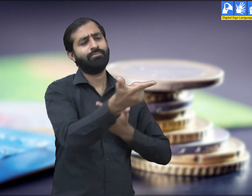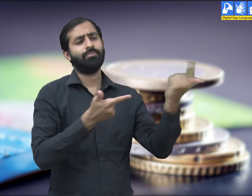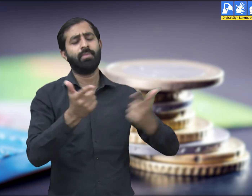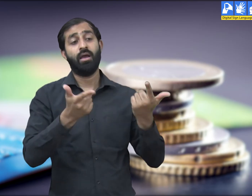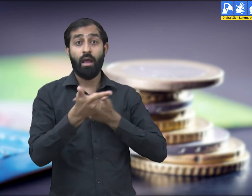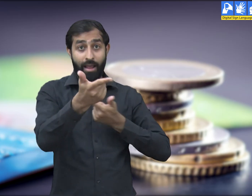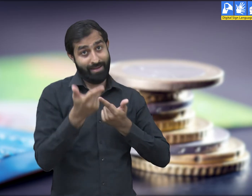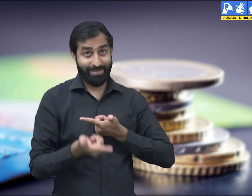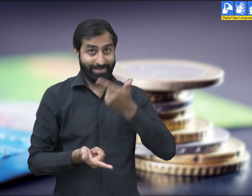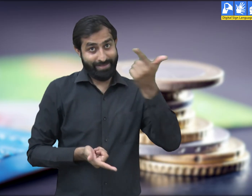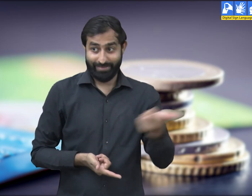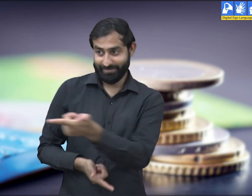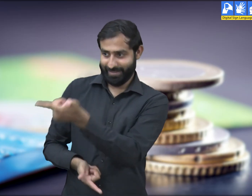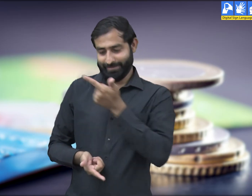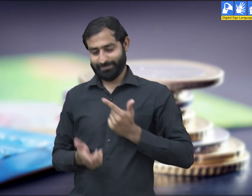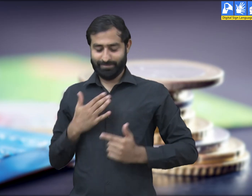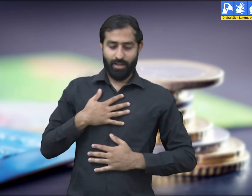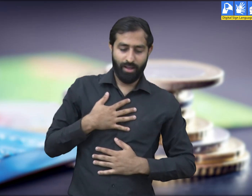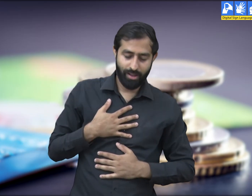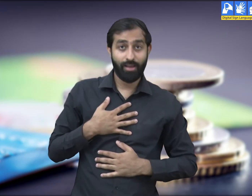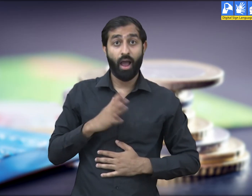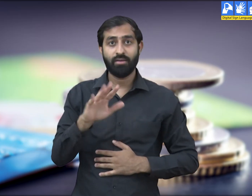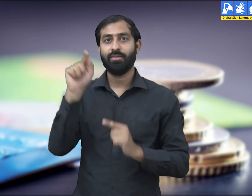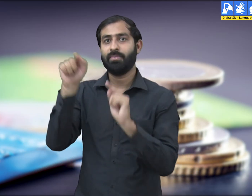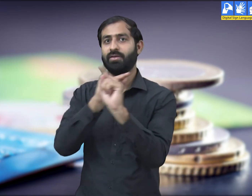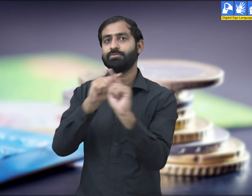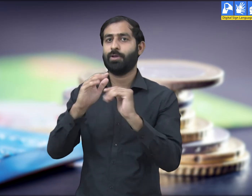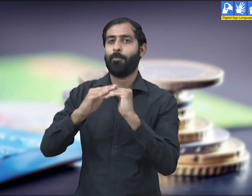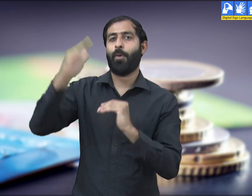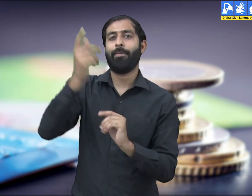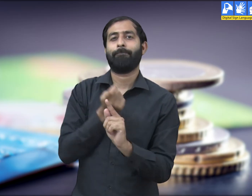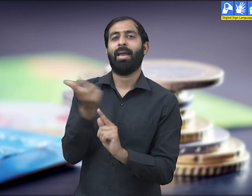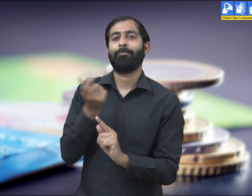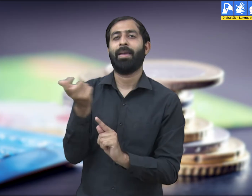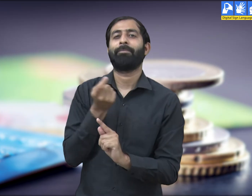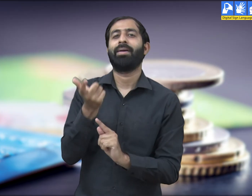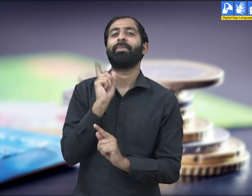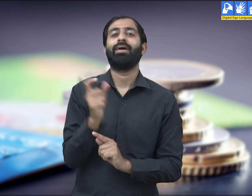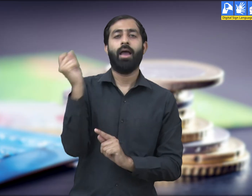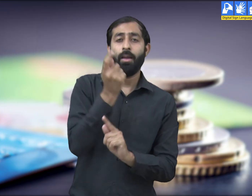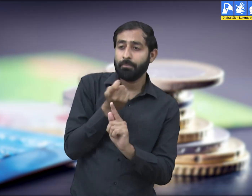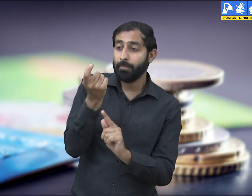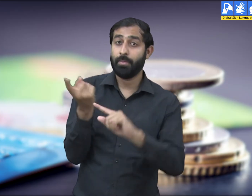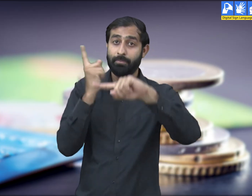However, the borrower has to pay a higher rate of interest for such loans from local money lenders.